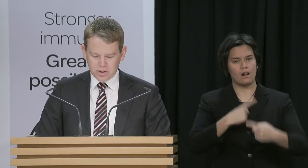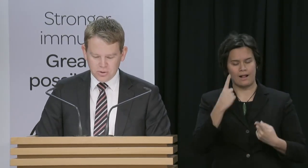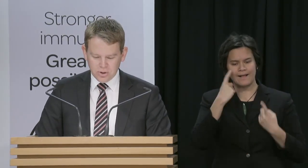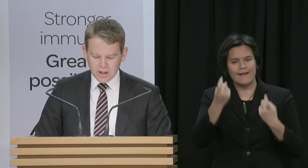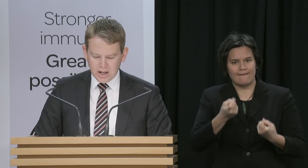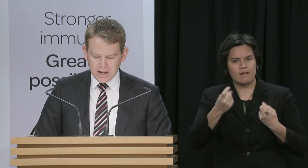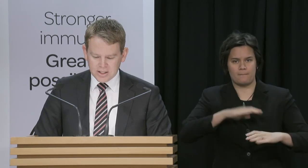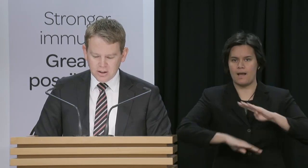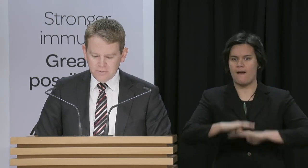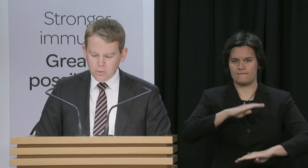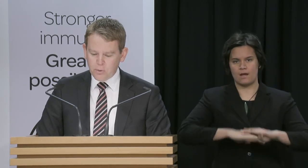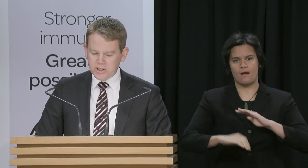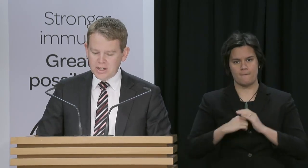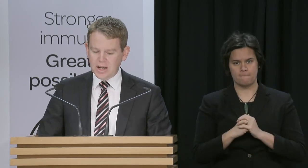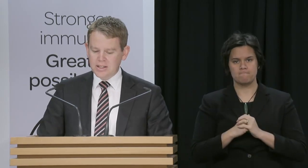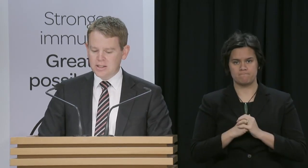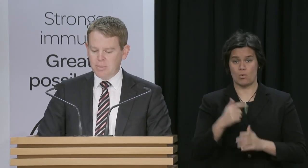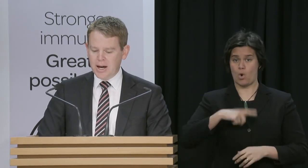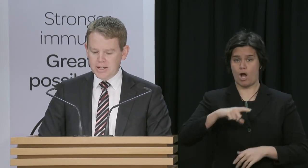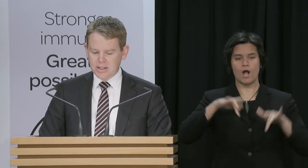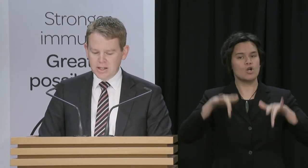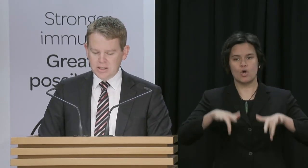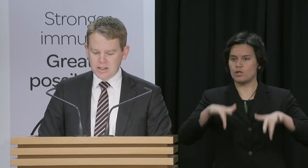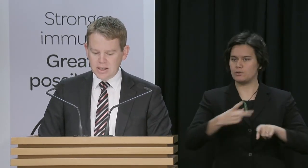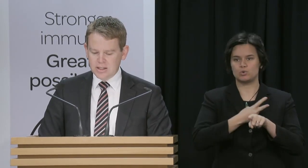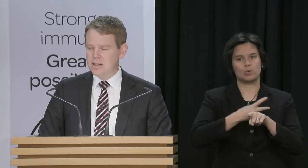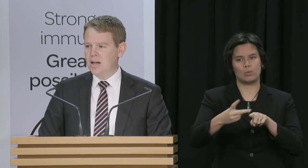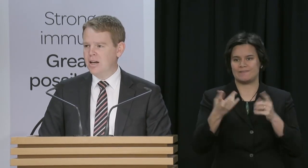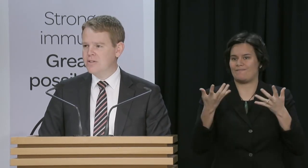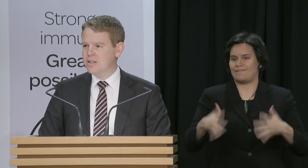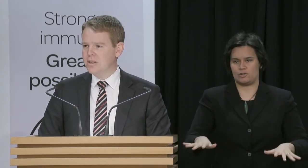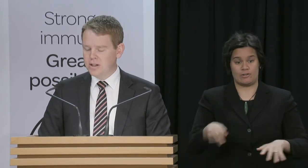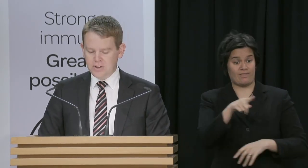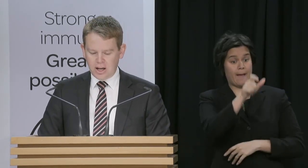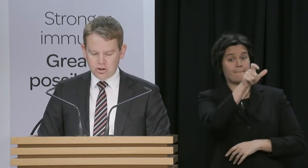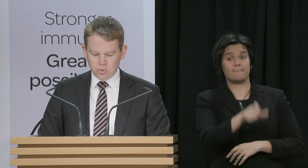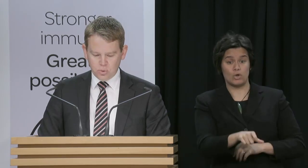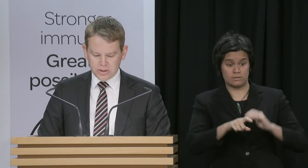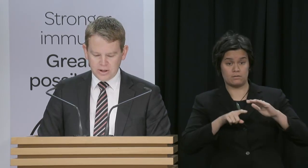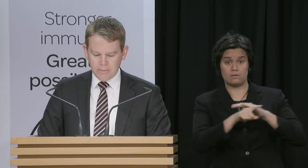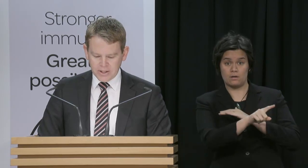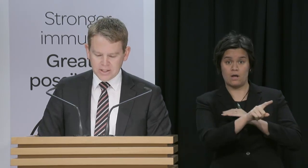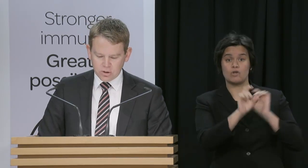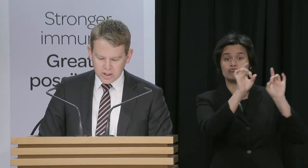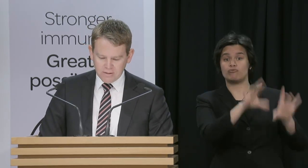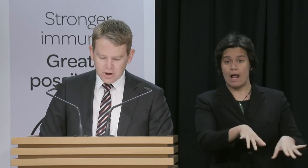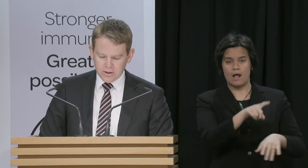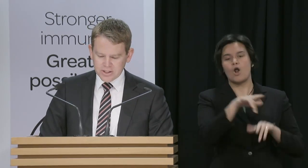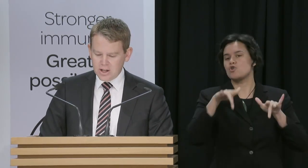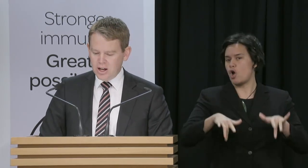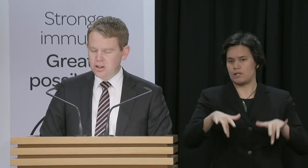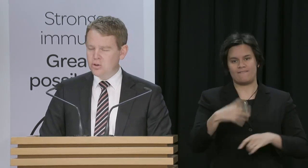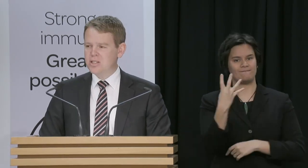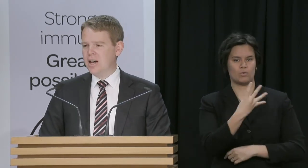Alert Level 2, until the full 14 days has passed since our Sydney caves left our shores. This is a tricky